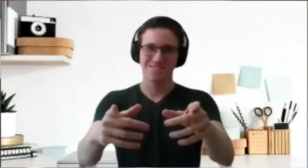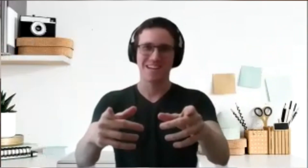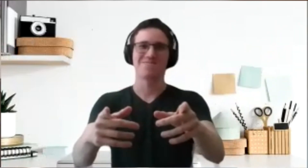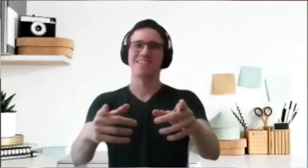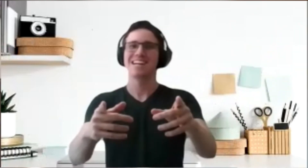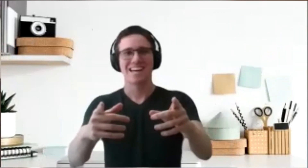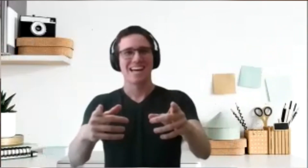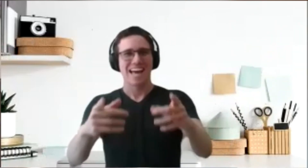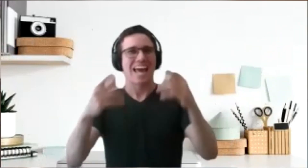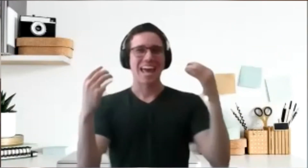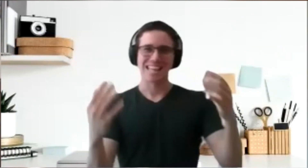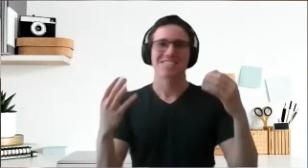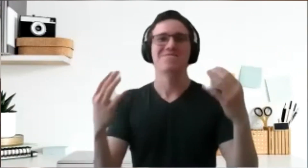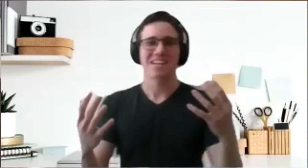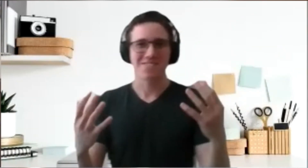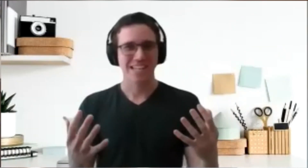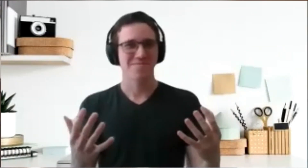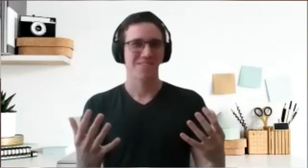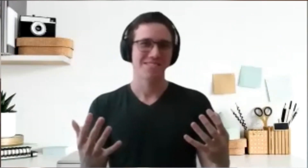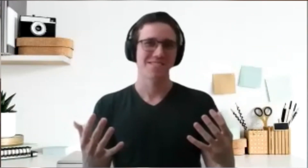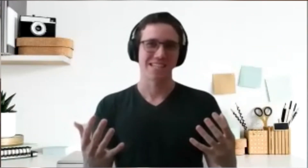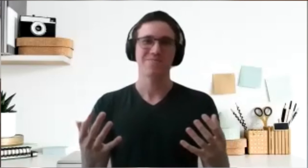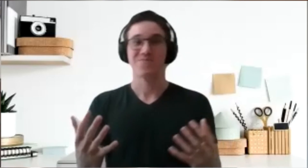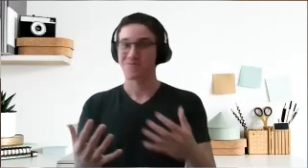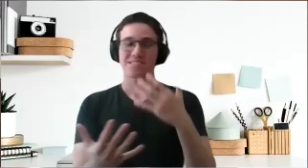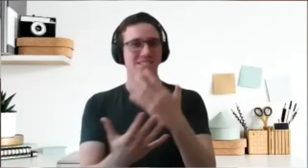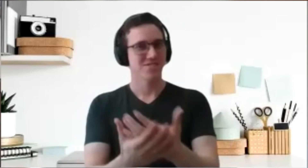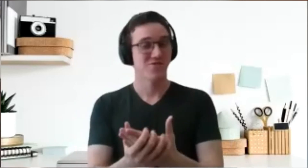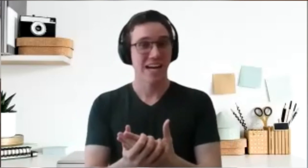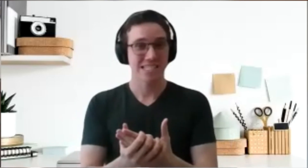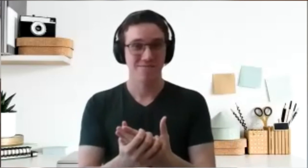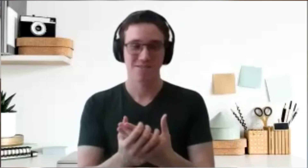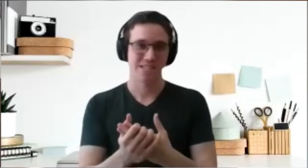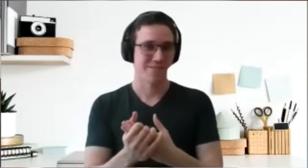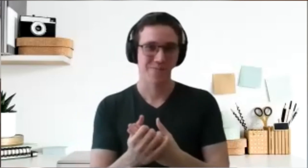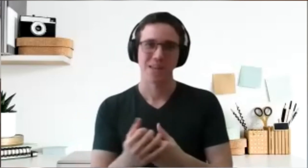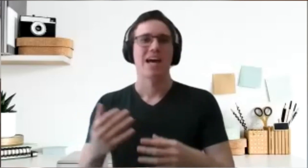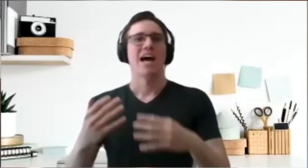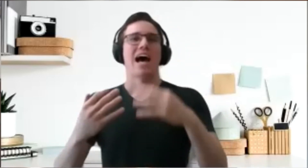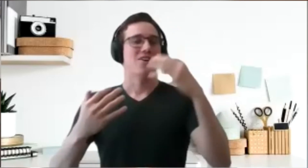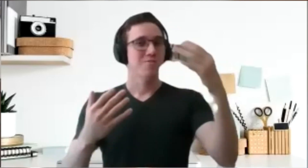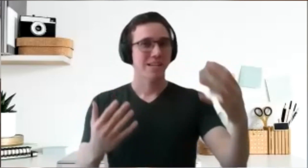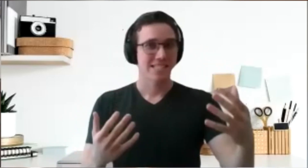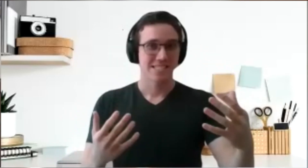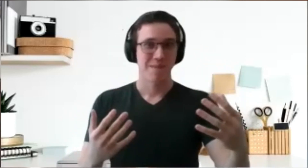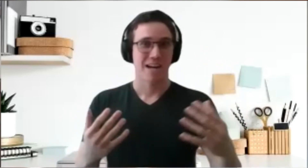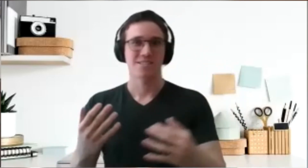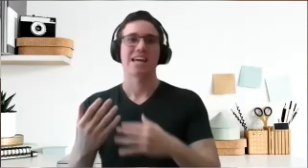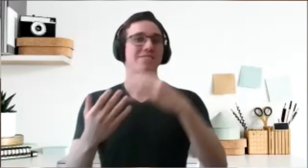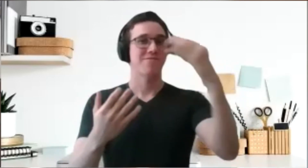to help me. And it will be a great opportunity to try some volunteering. I hope you get inspired and you